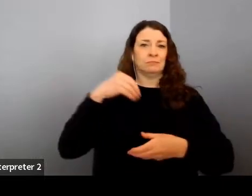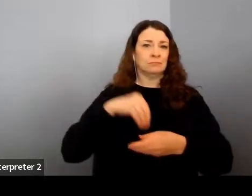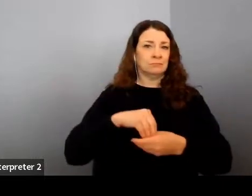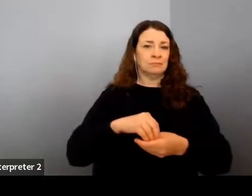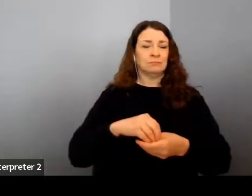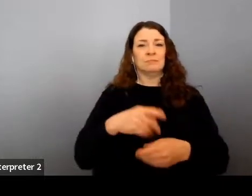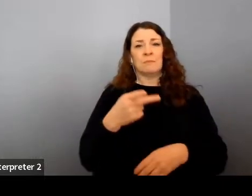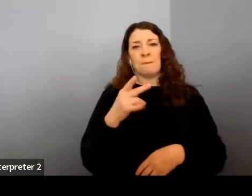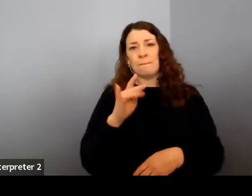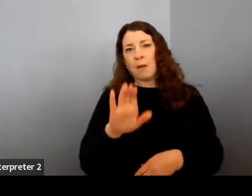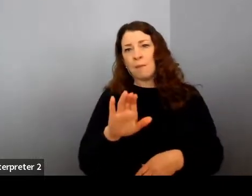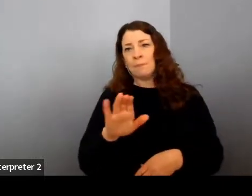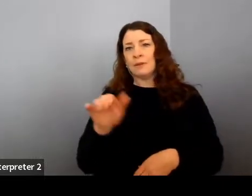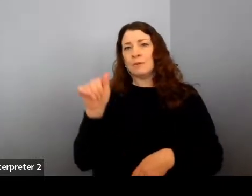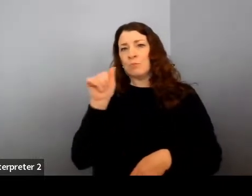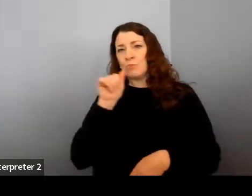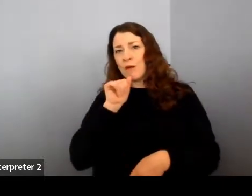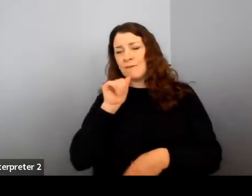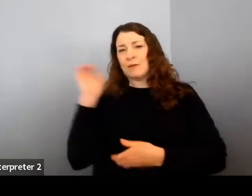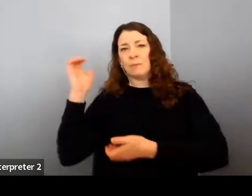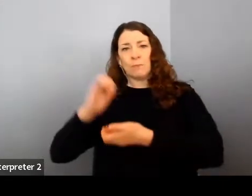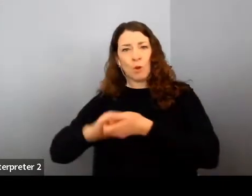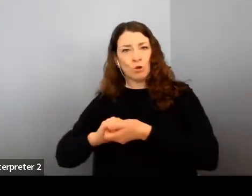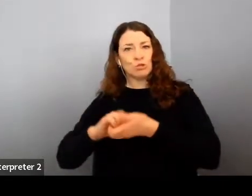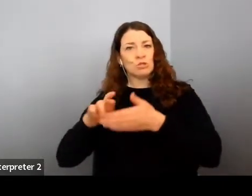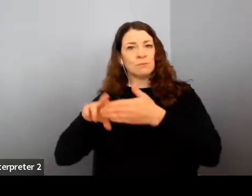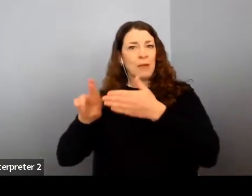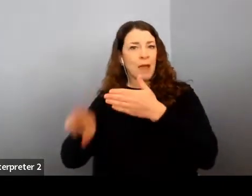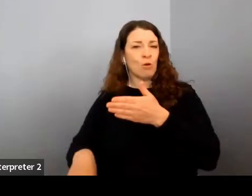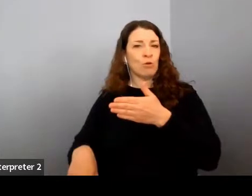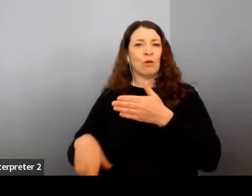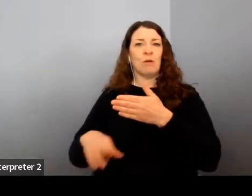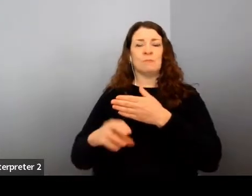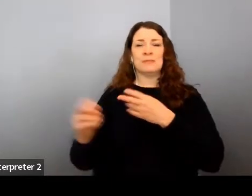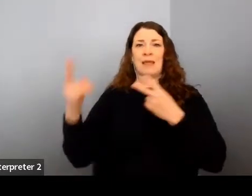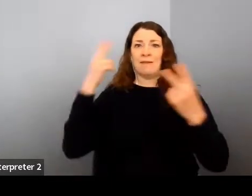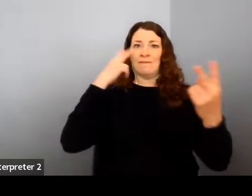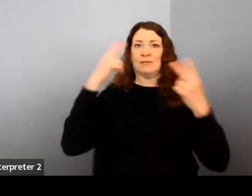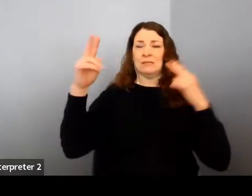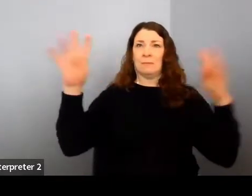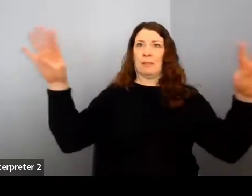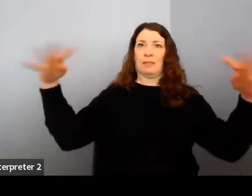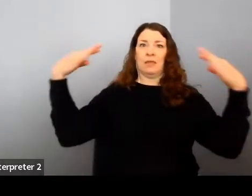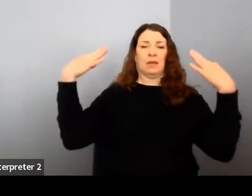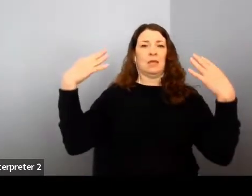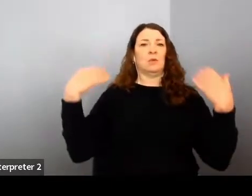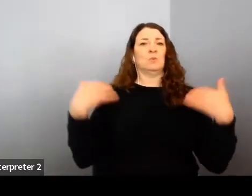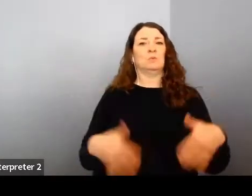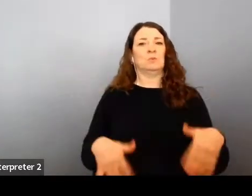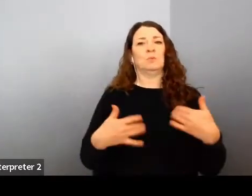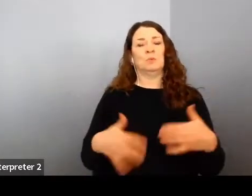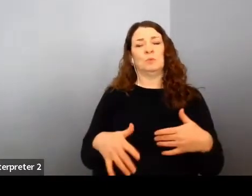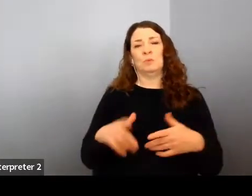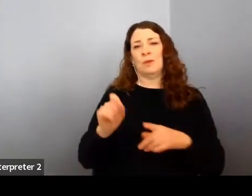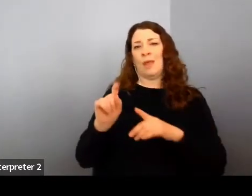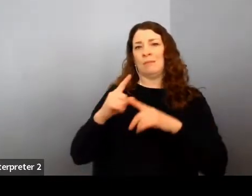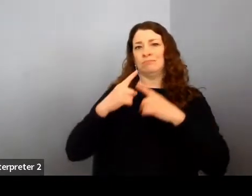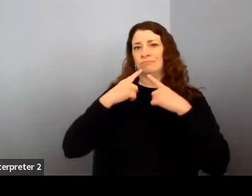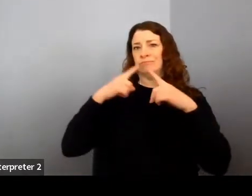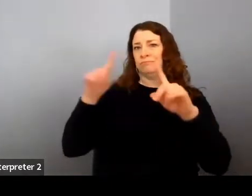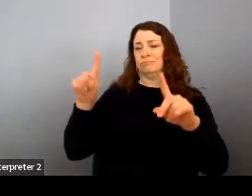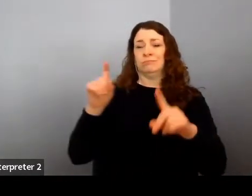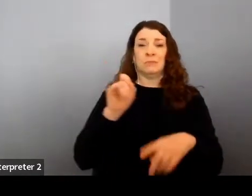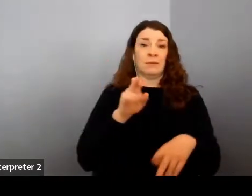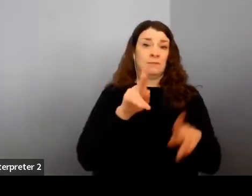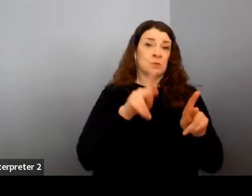outcomes, you know, visibility, that is something that's really helpful to just shine a light on the art of the possible, whether it's for someone's career